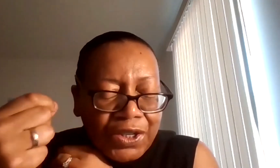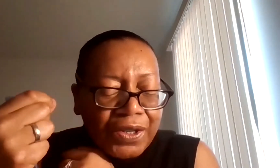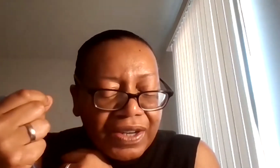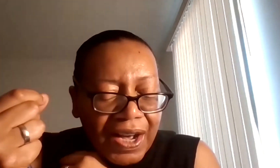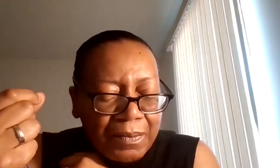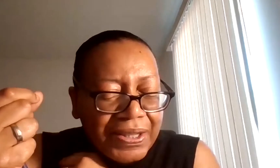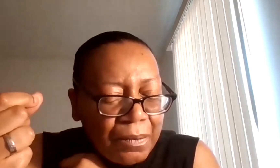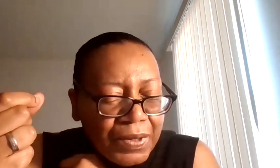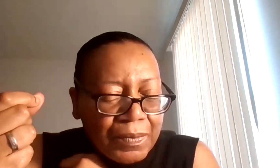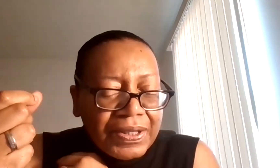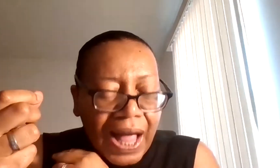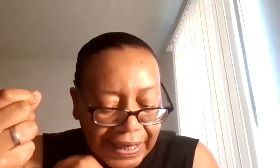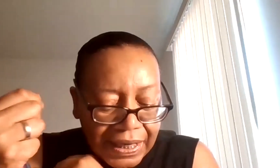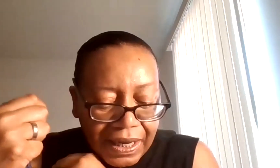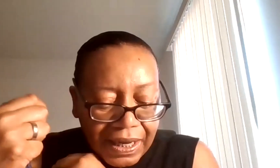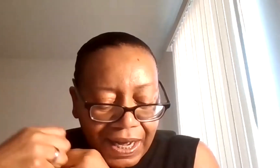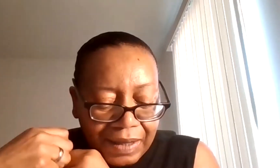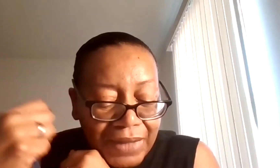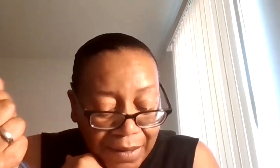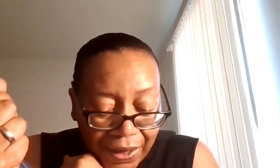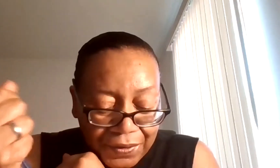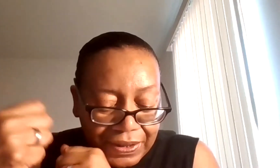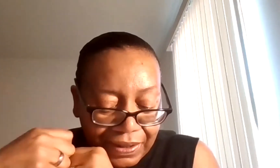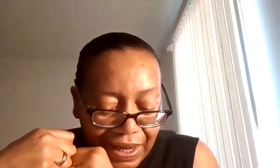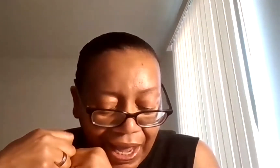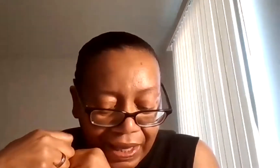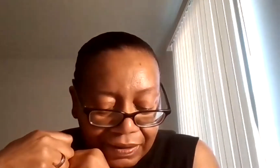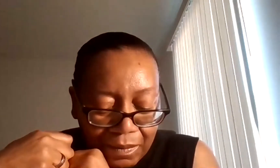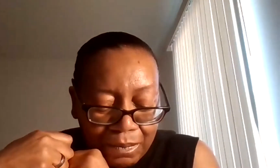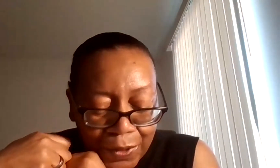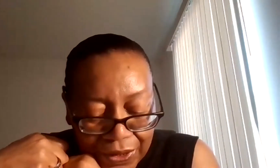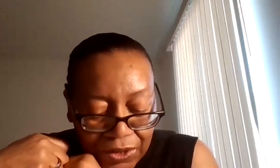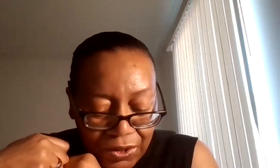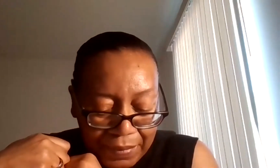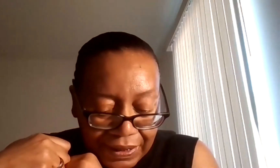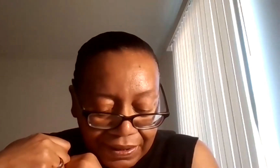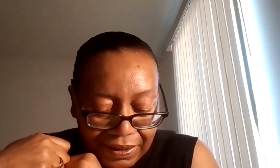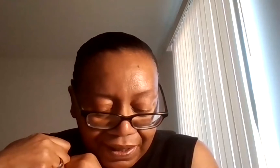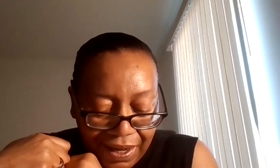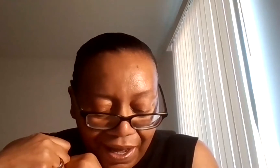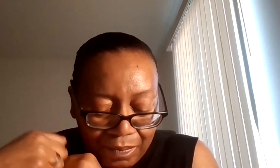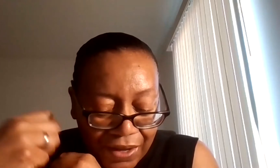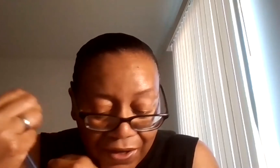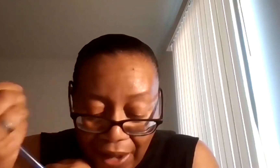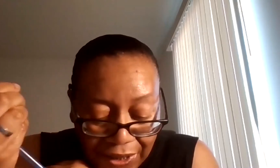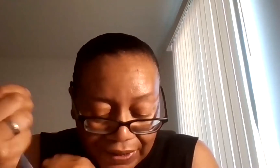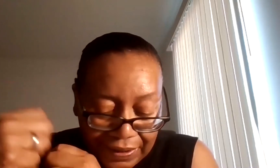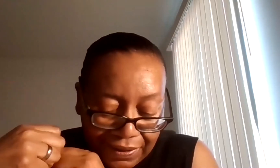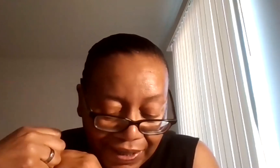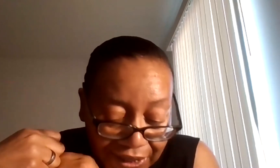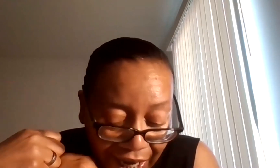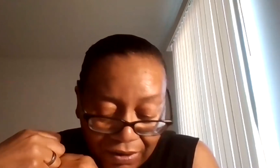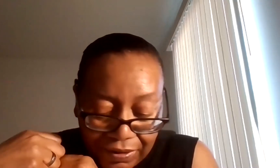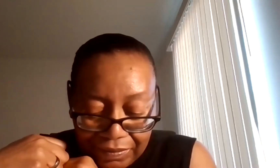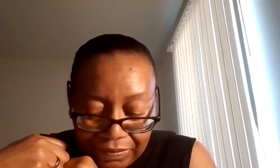much harsher, um, symptoms like, uh, nightmares and mood disturbance. Um, they feel anxious